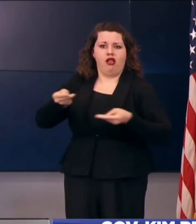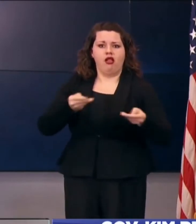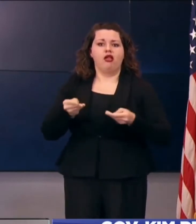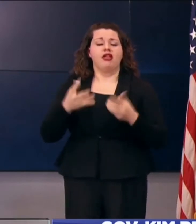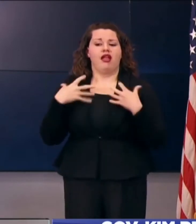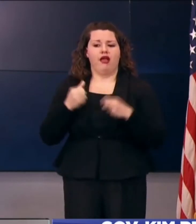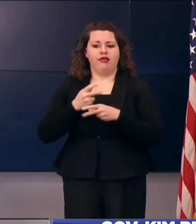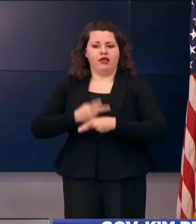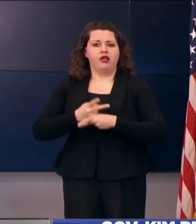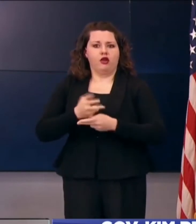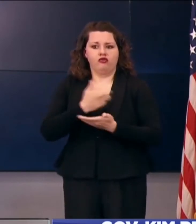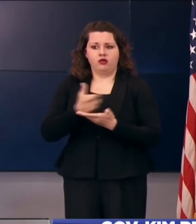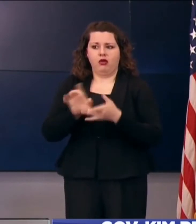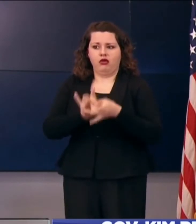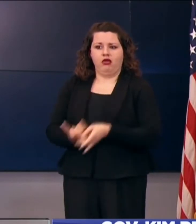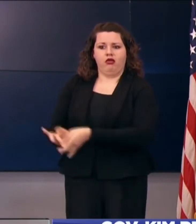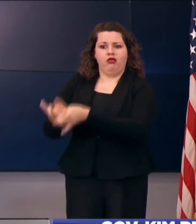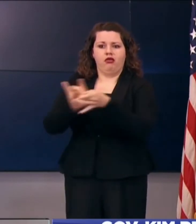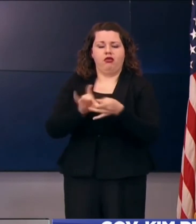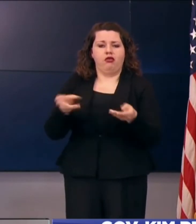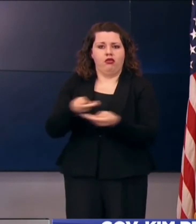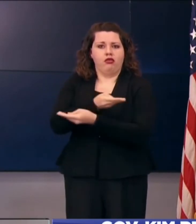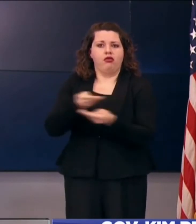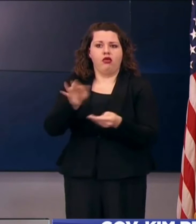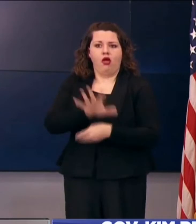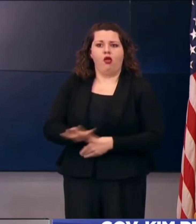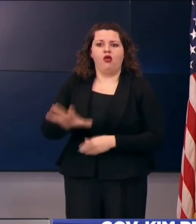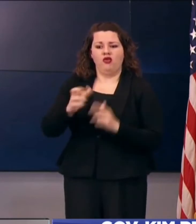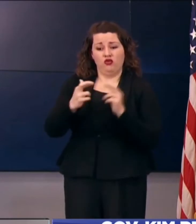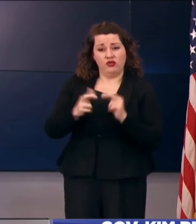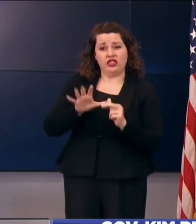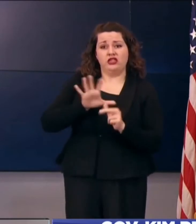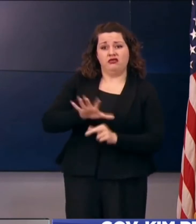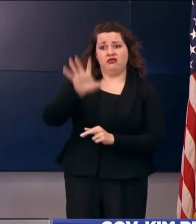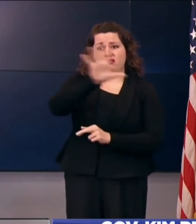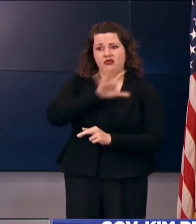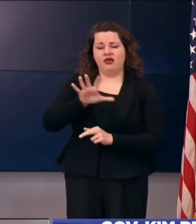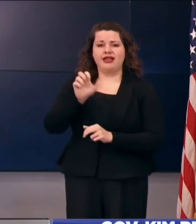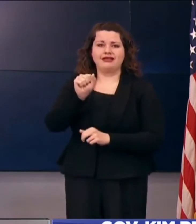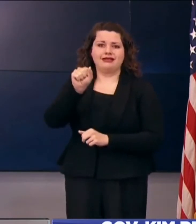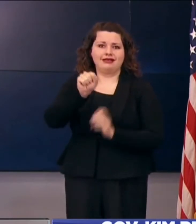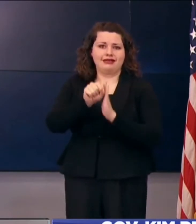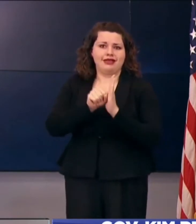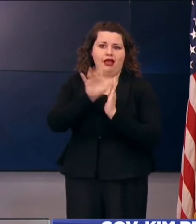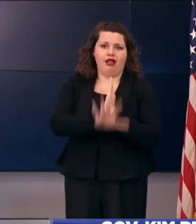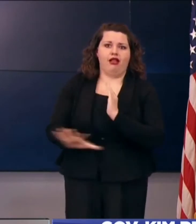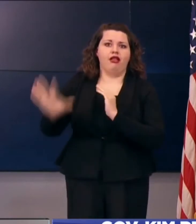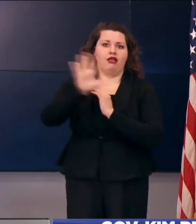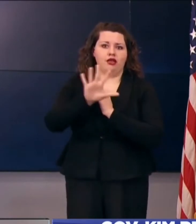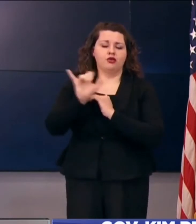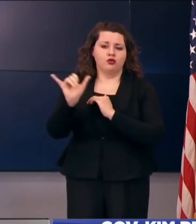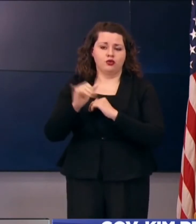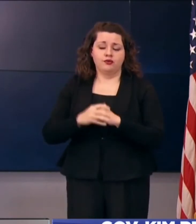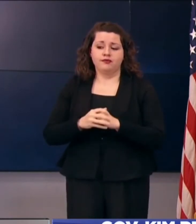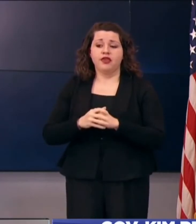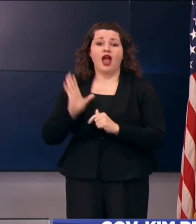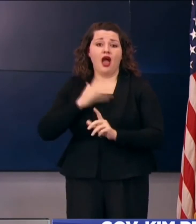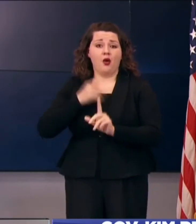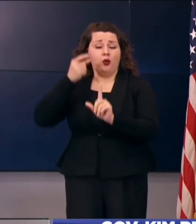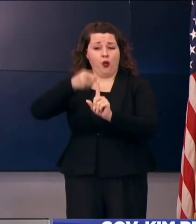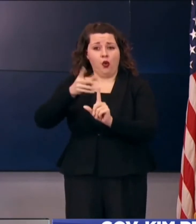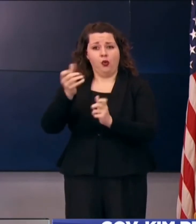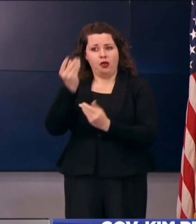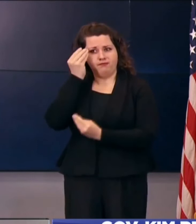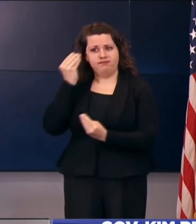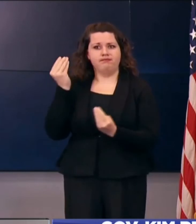care resources within a region or across the state during this crisis. Our goal from the beginning has been to provide Iowans with the